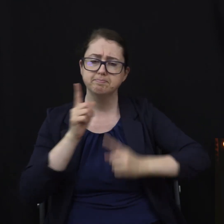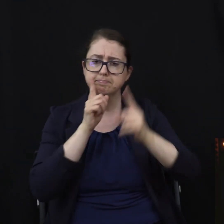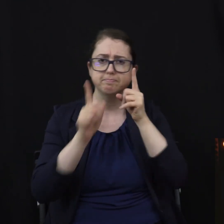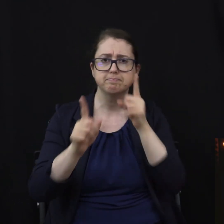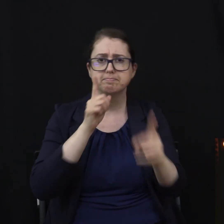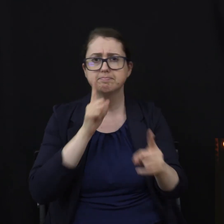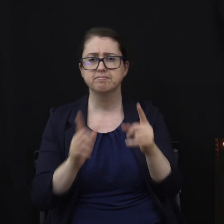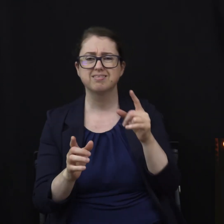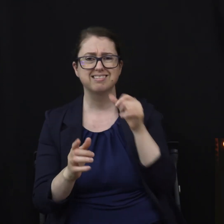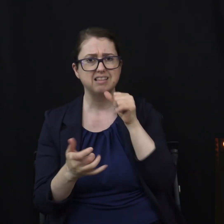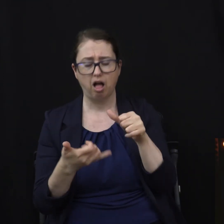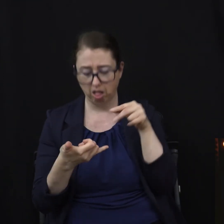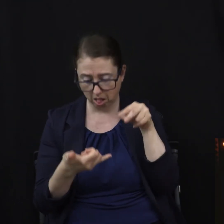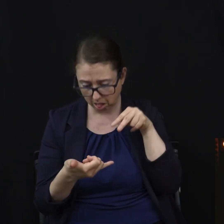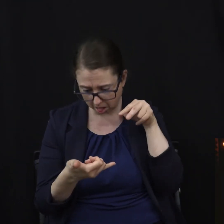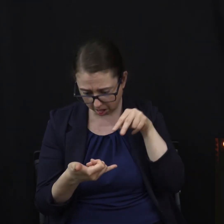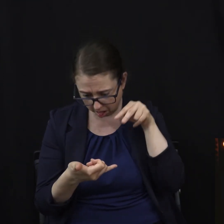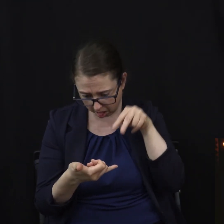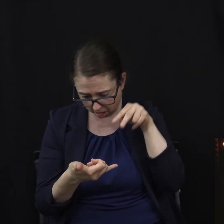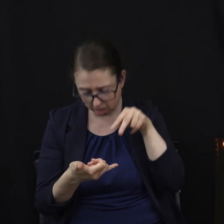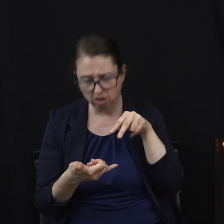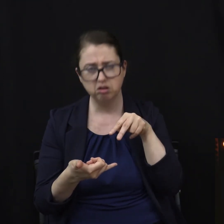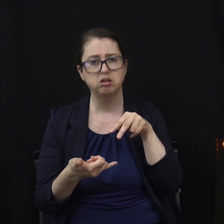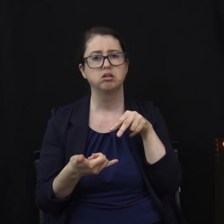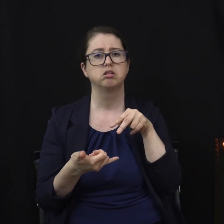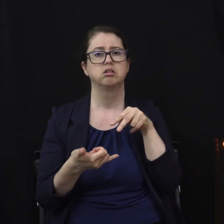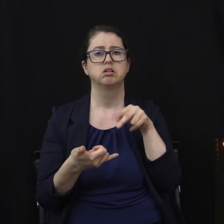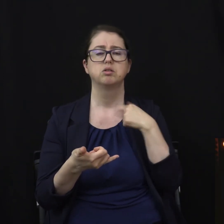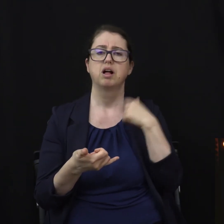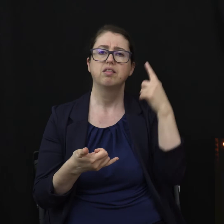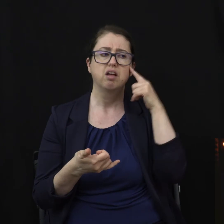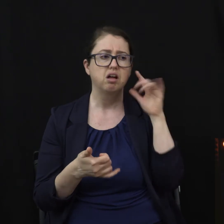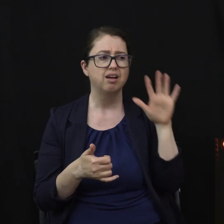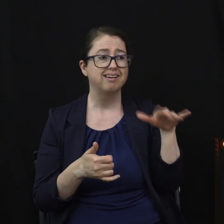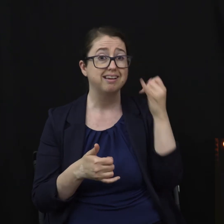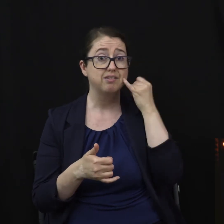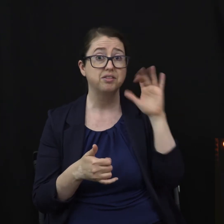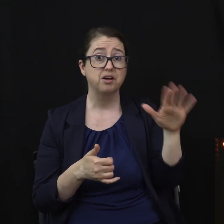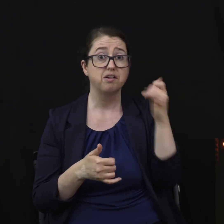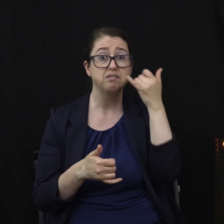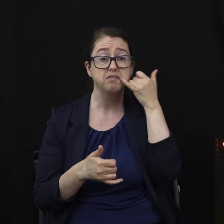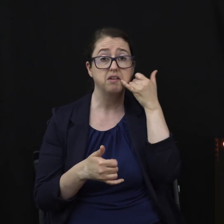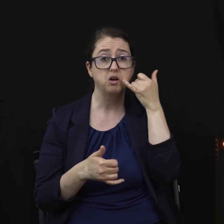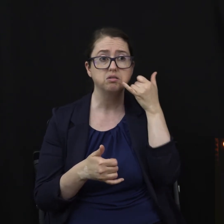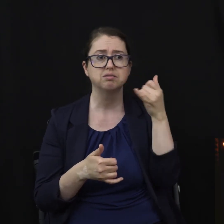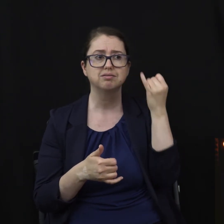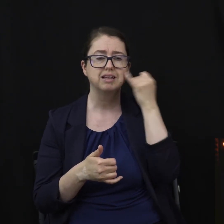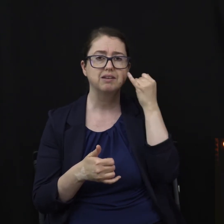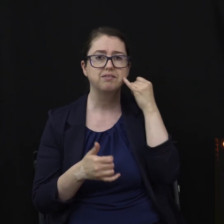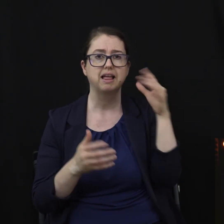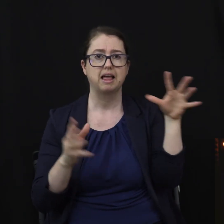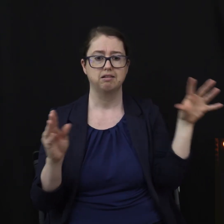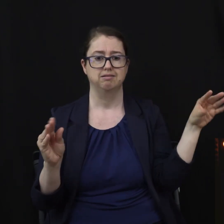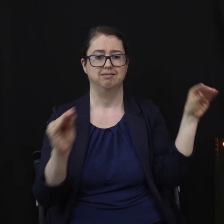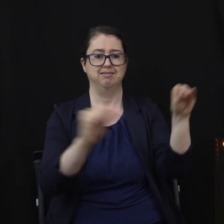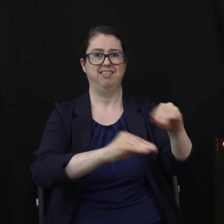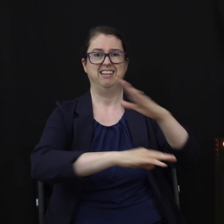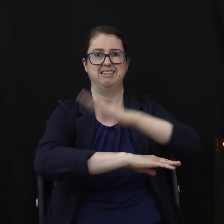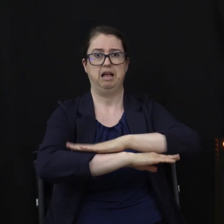small screen. I thought, what if they took their phones and they put them in the middle of the table and the